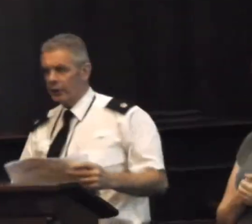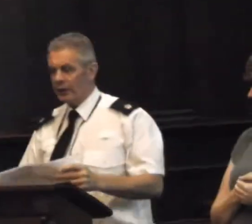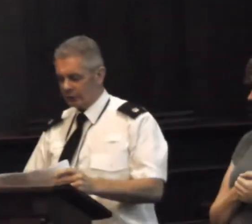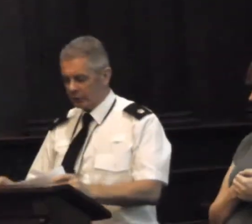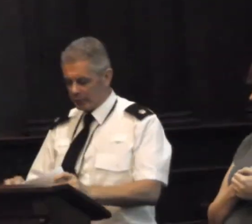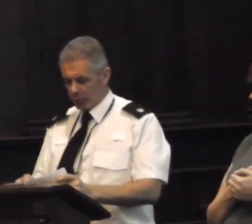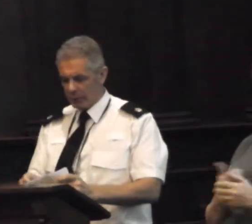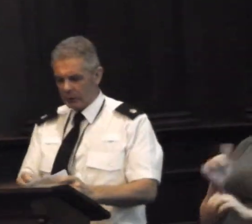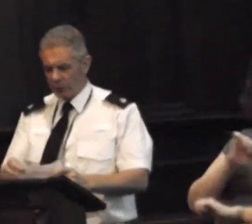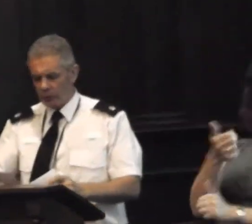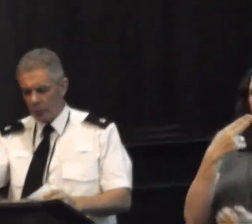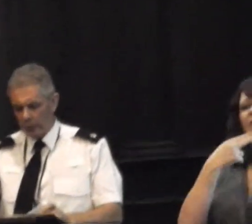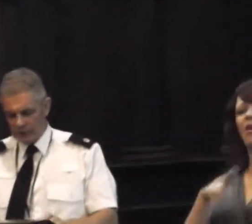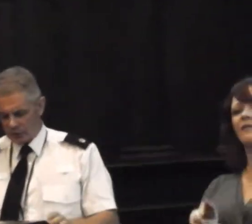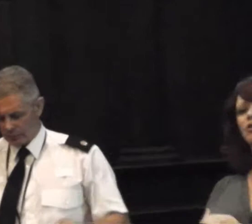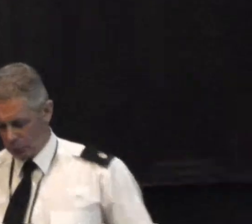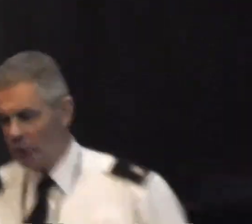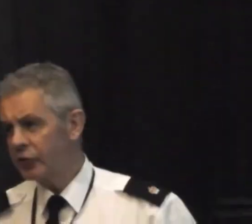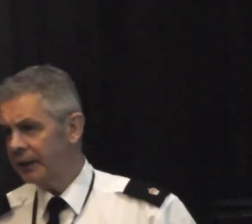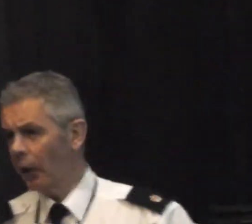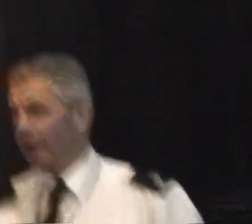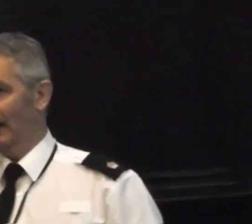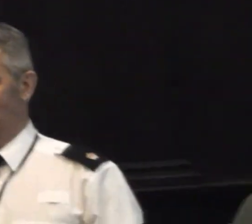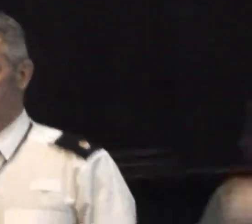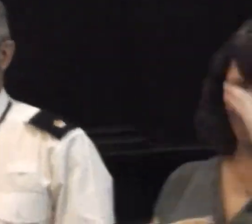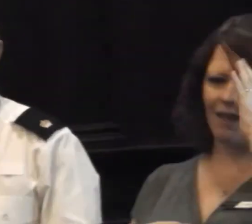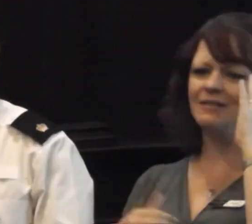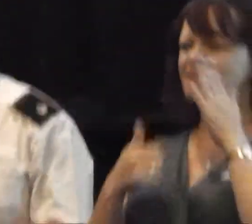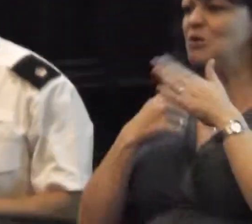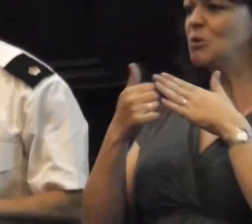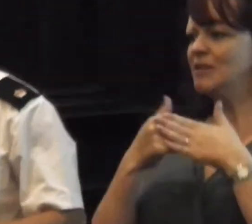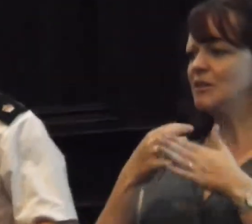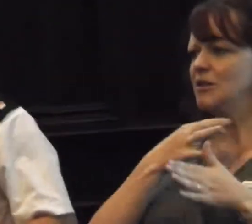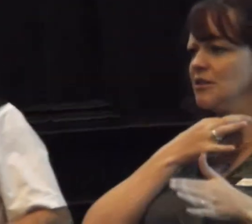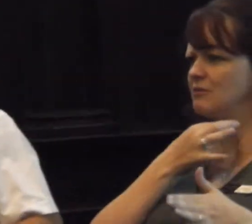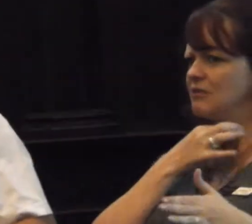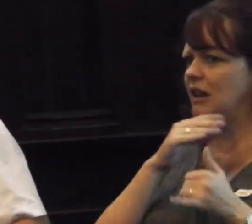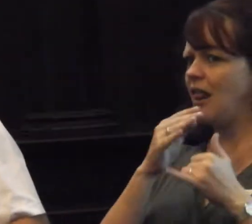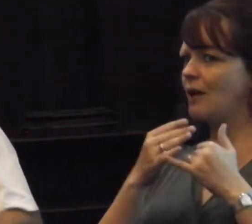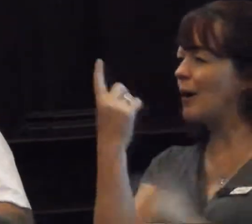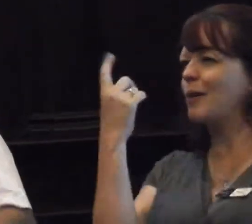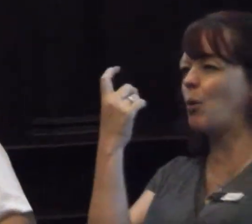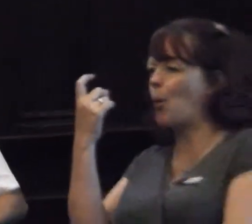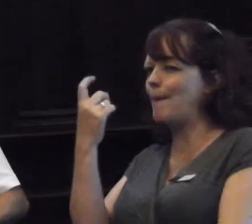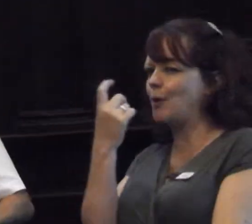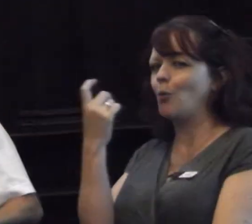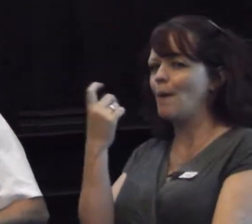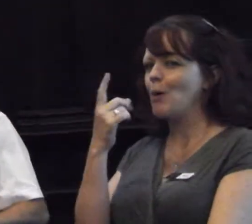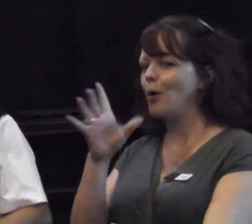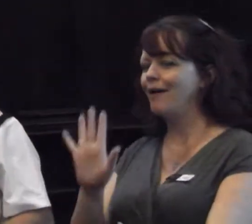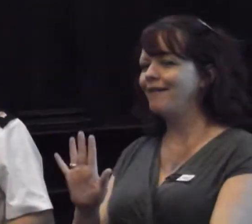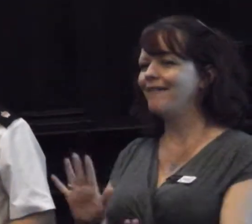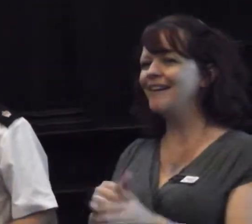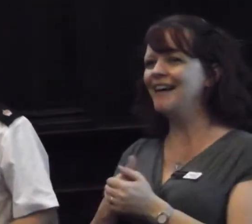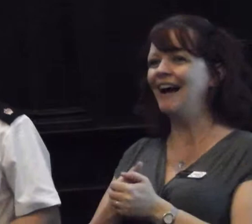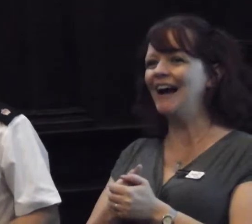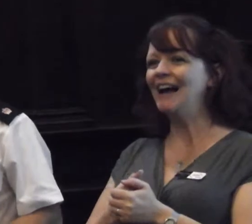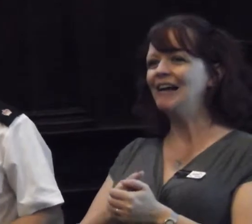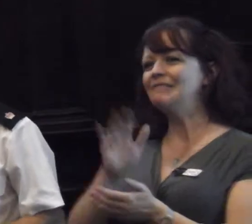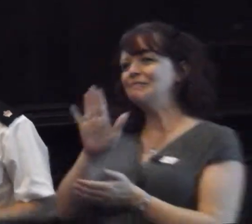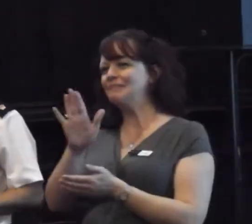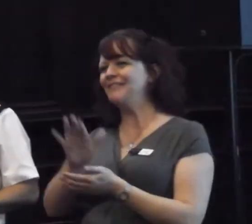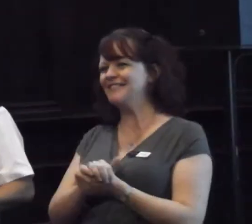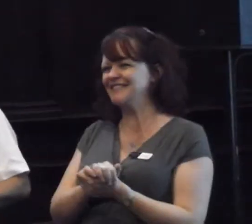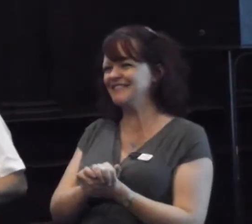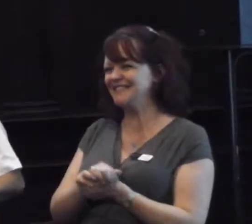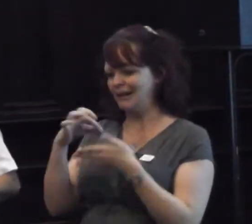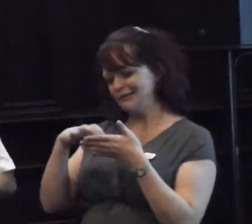Good afternoon everyone. It's always risky going last. think I'm last. Well, because I'm bummed. Well, you can't say that.